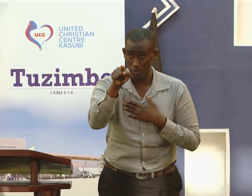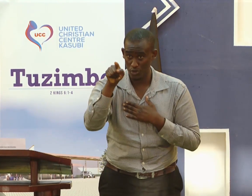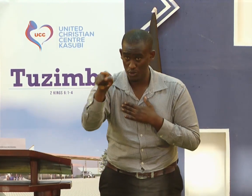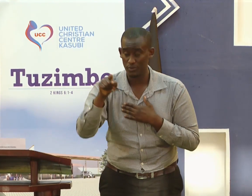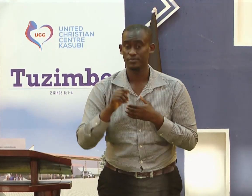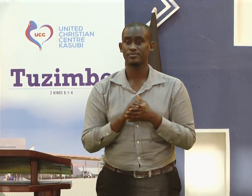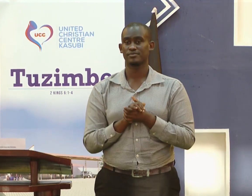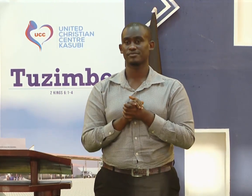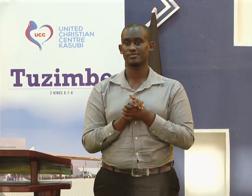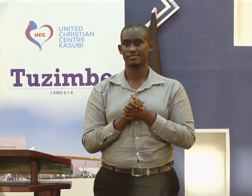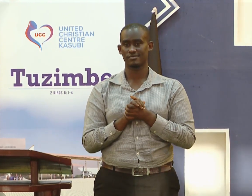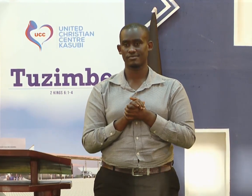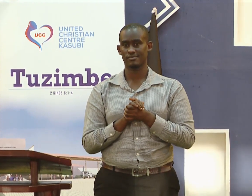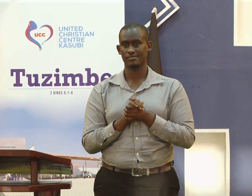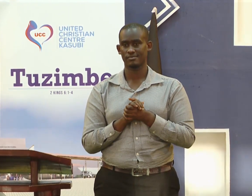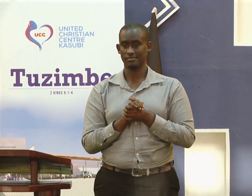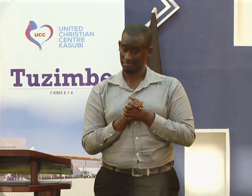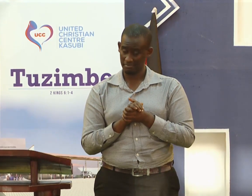Spirit is to remind us,